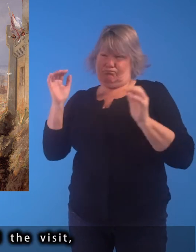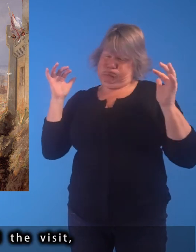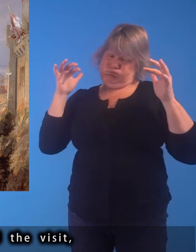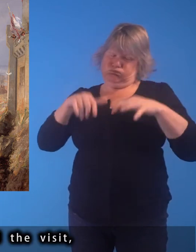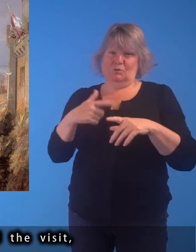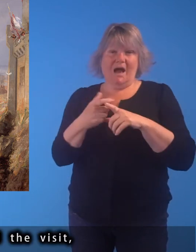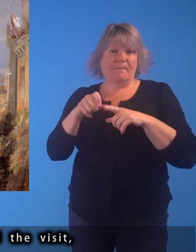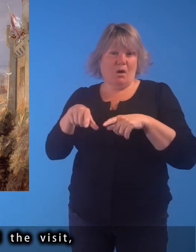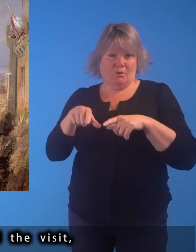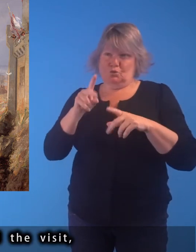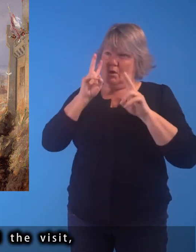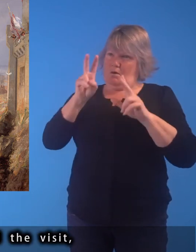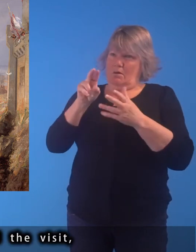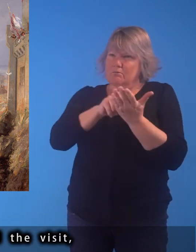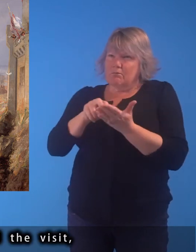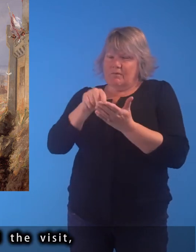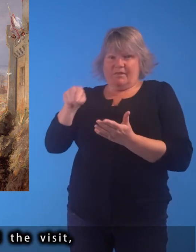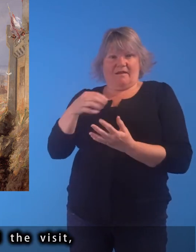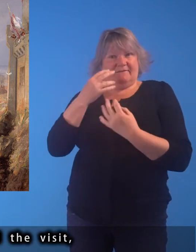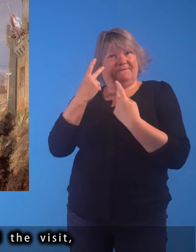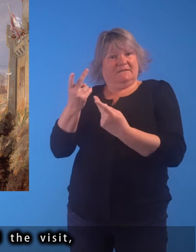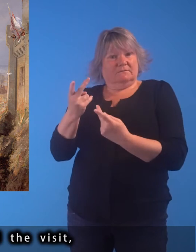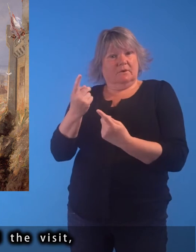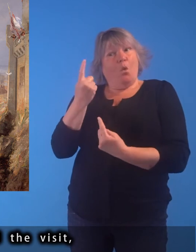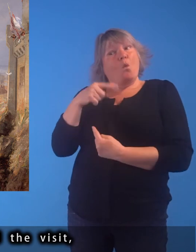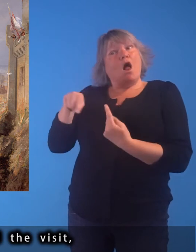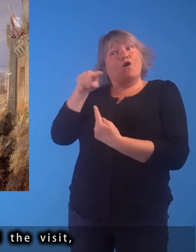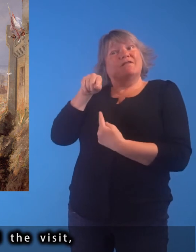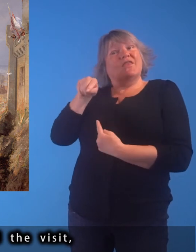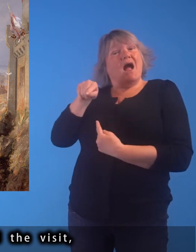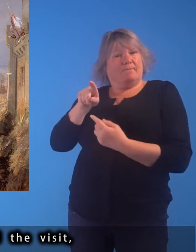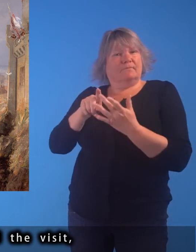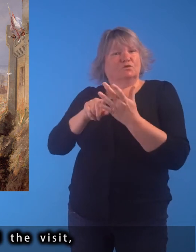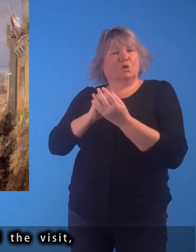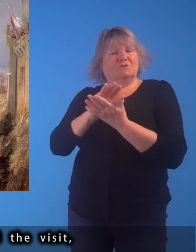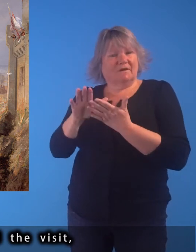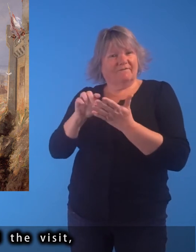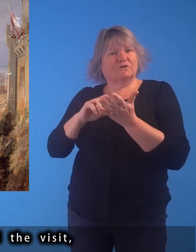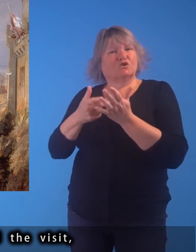Artists flocked to Edinburgh to record the visit, among them Joseph Turner.